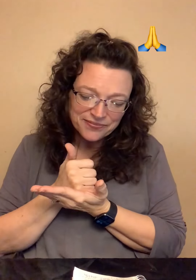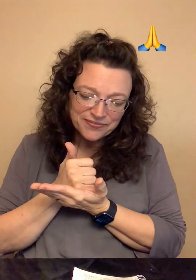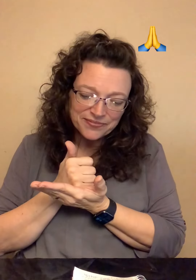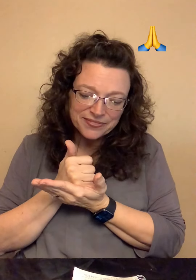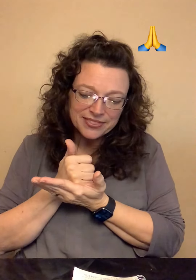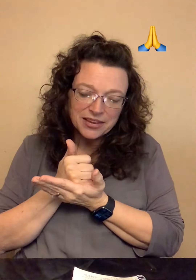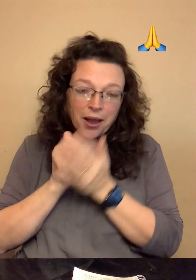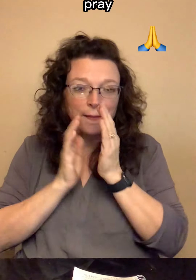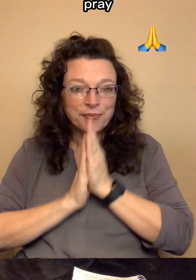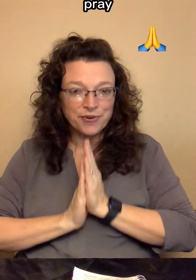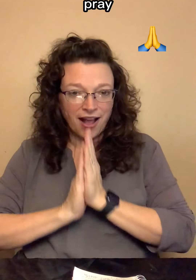Pray.